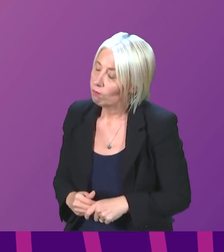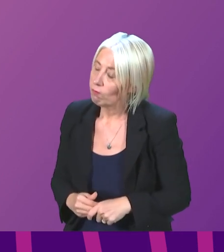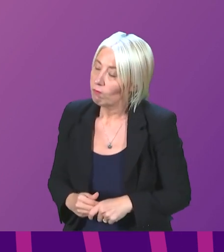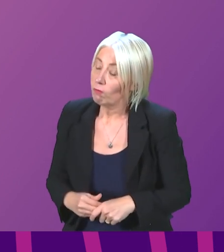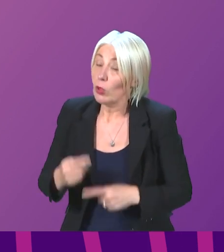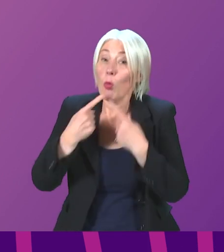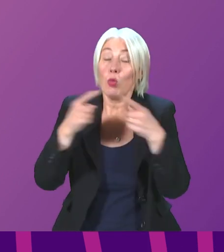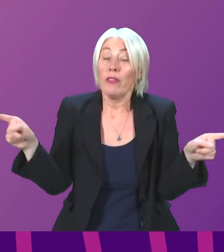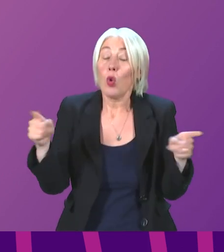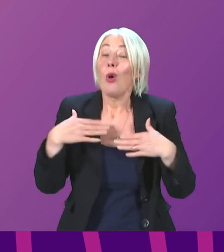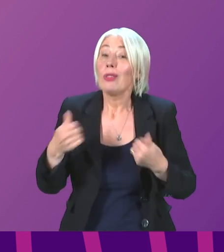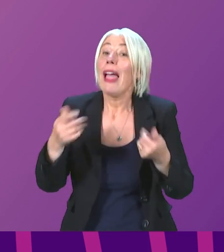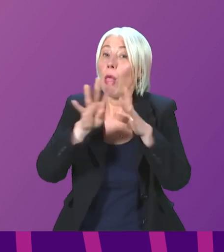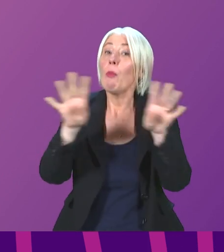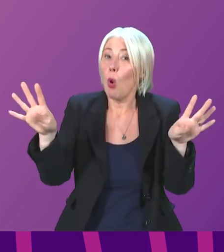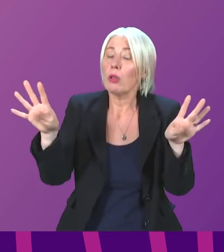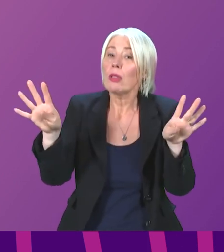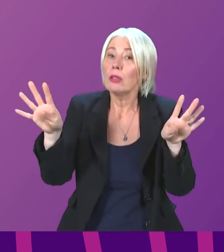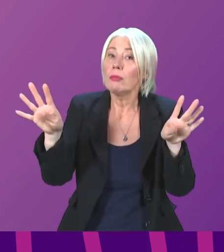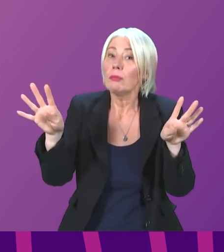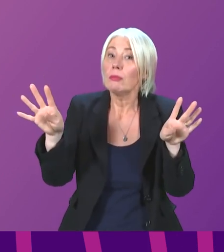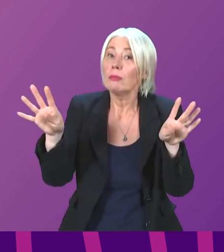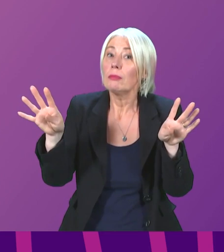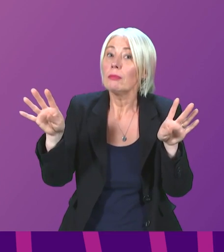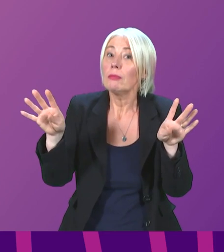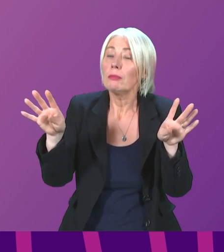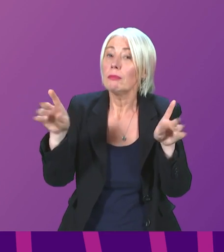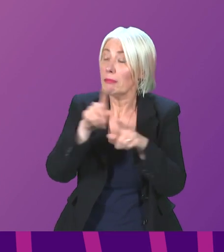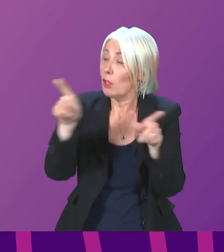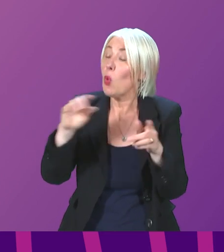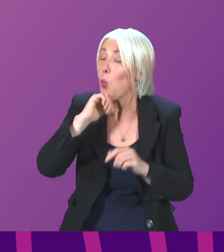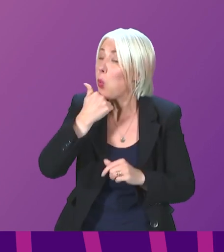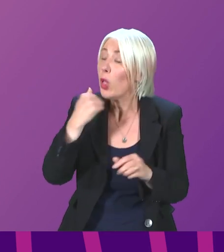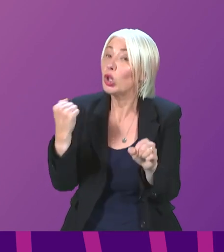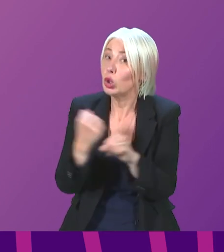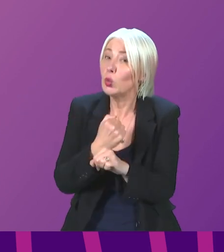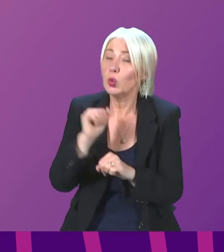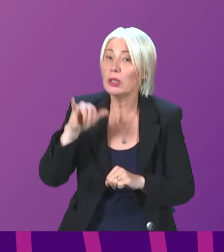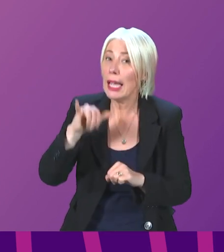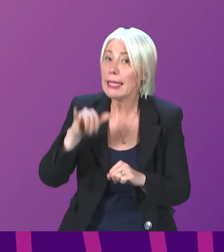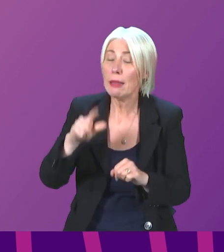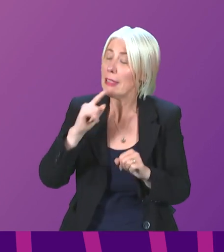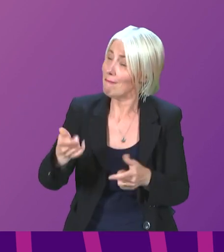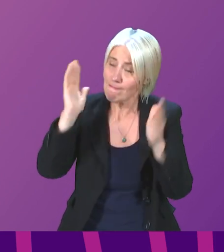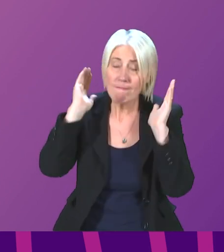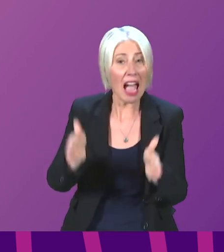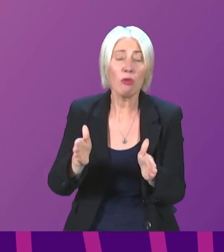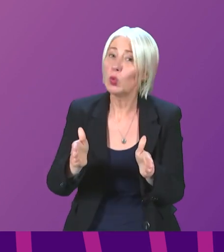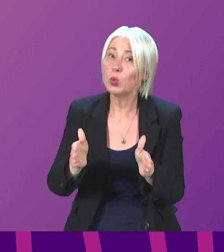health boards and they have been very willing to do this, of course, that we have to